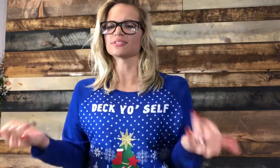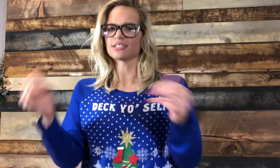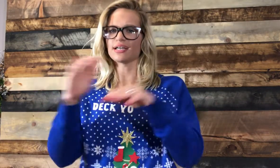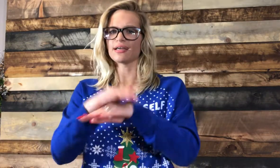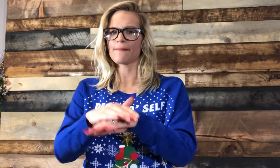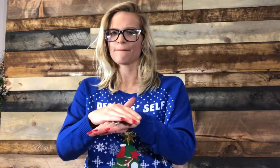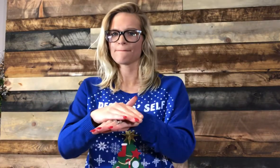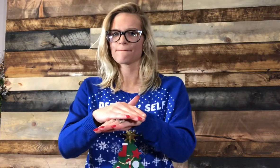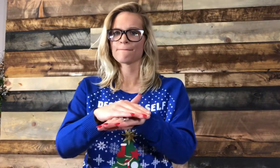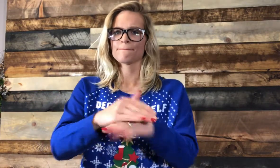tonight.